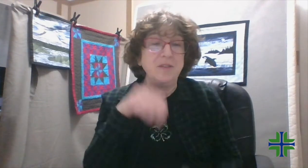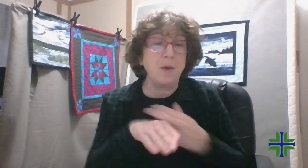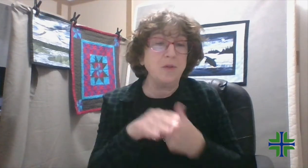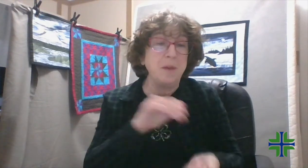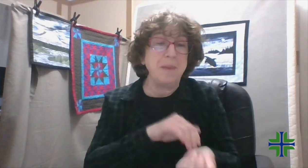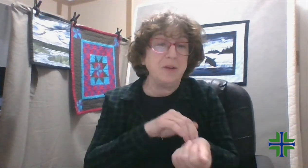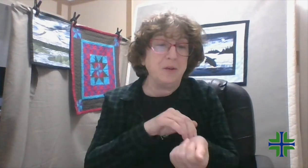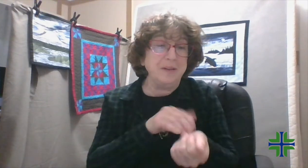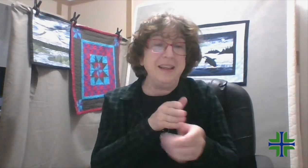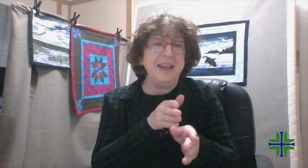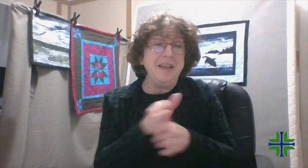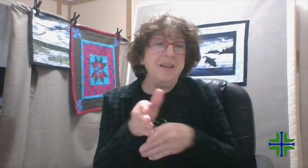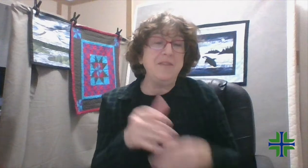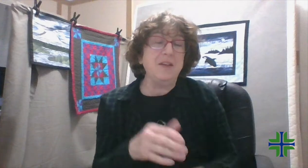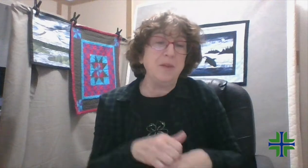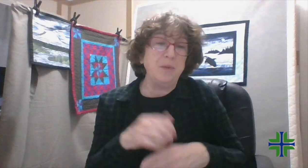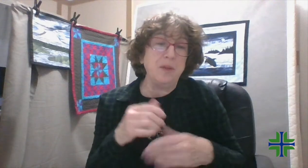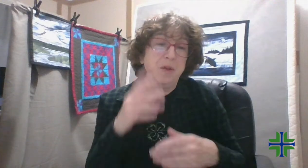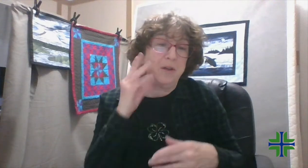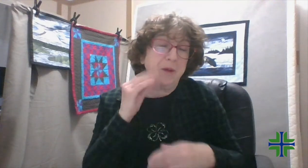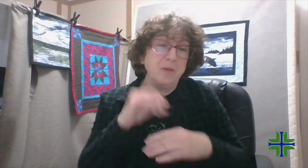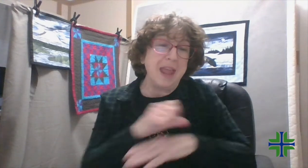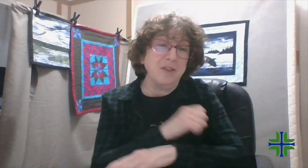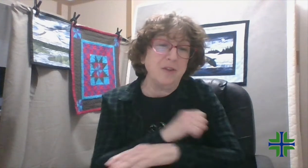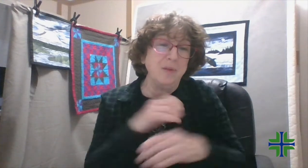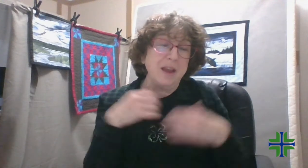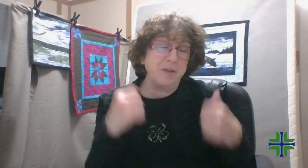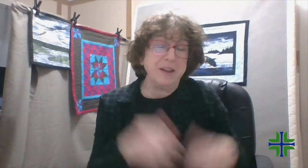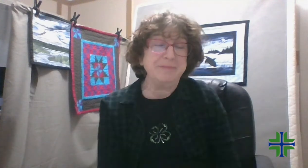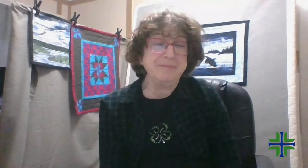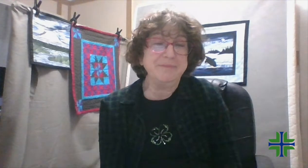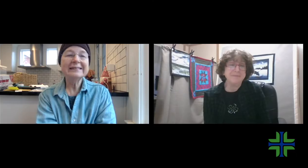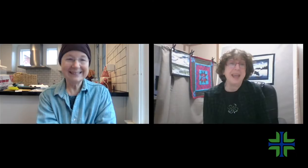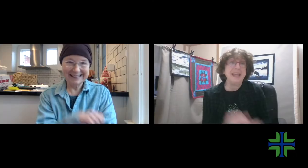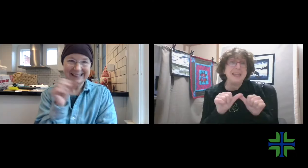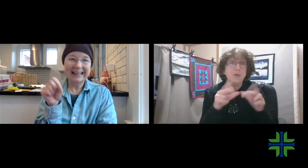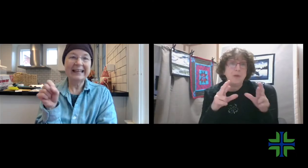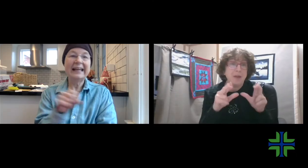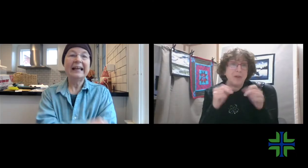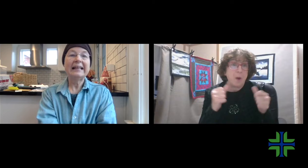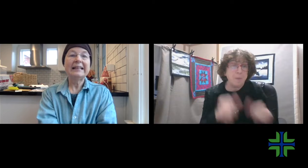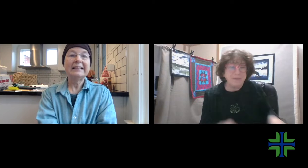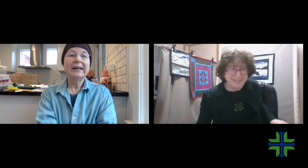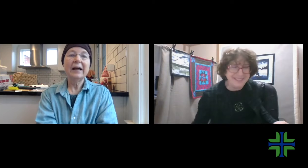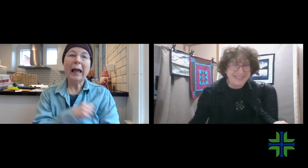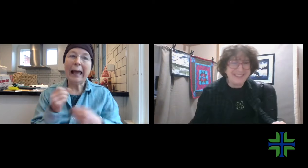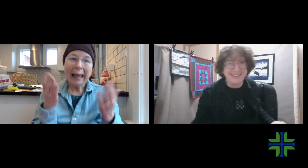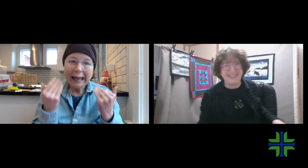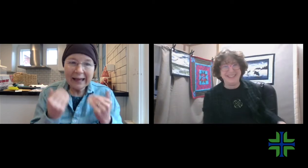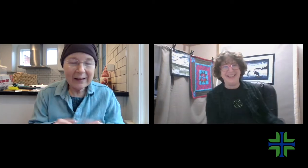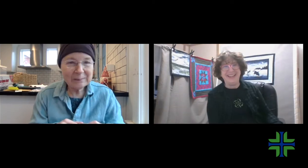experience of going through that medical field with your experience with cancer and recovery. And continued recovery, I hope.